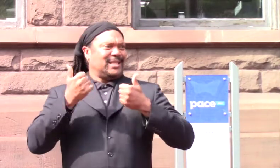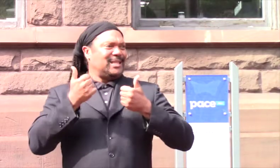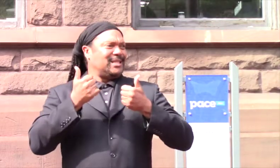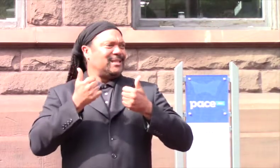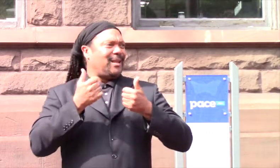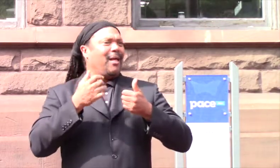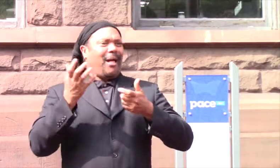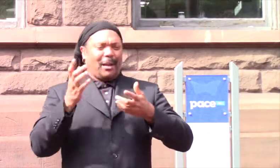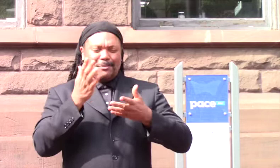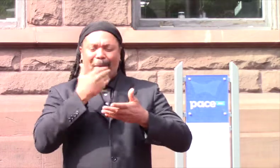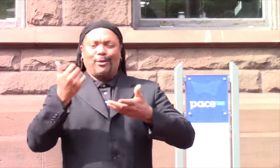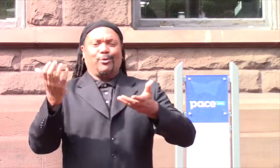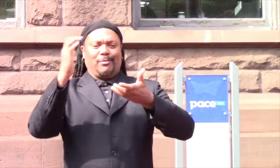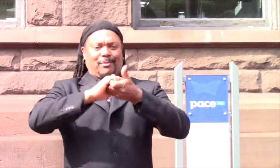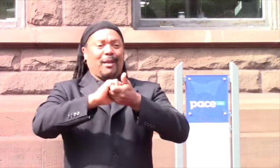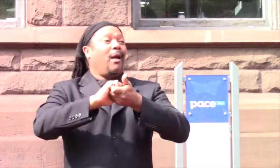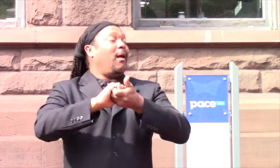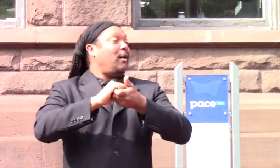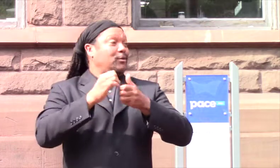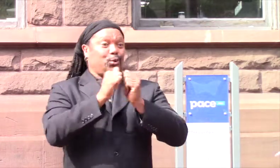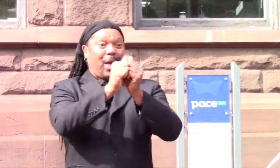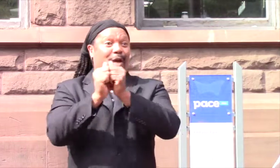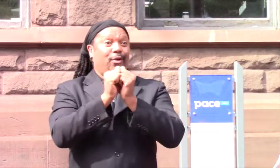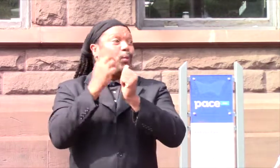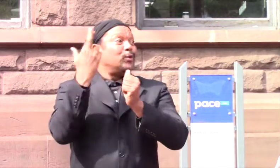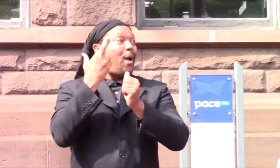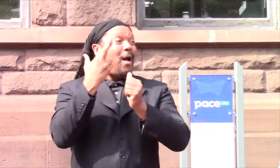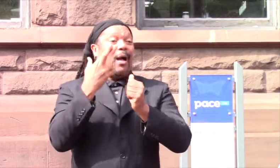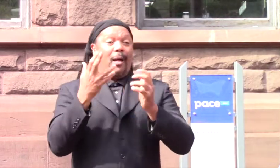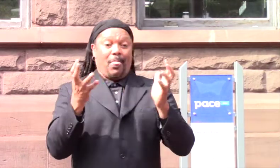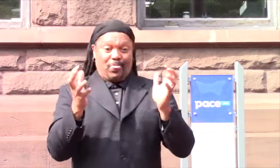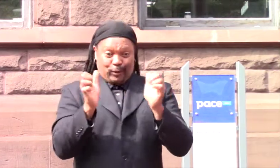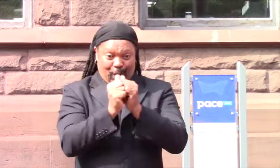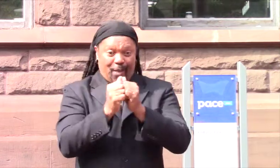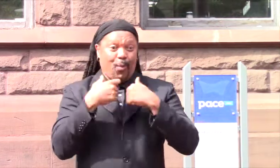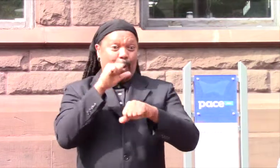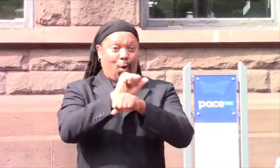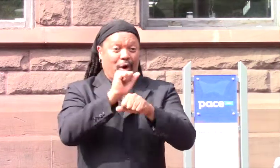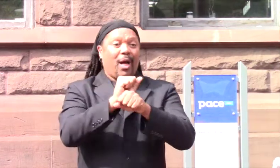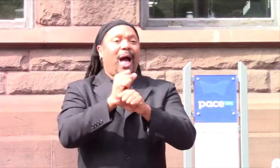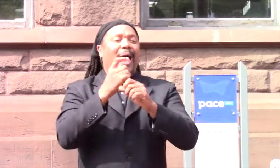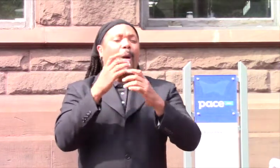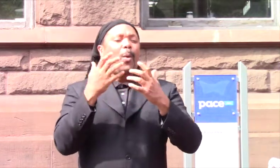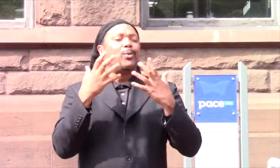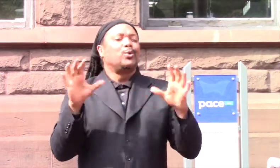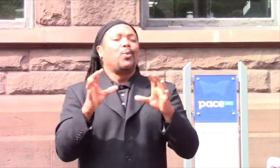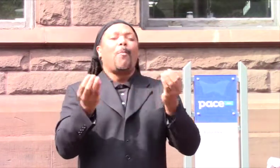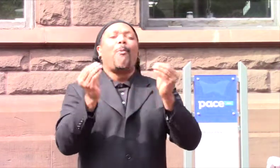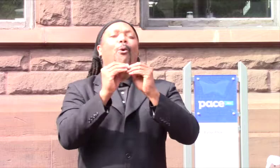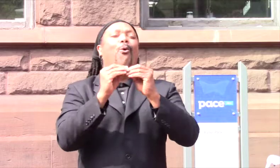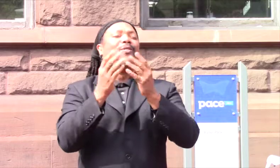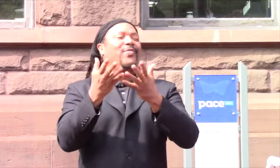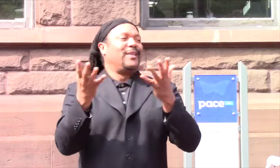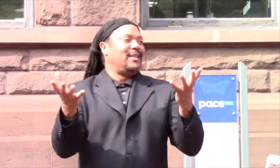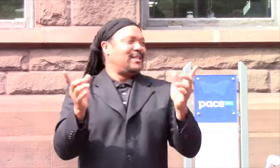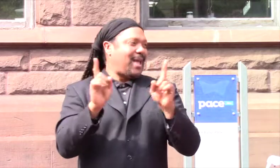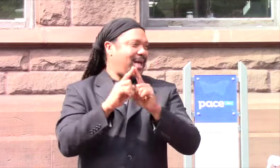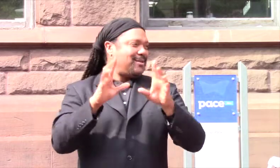would not be able to exist. We love the partnership together because together we can work to do more things